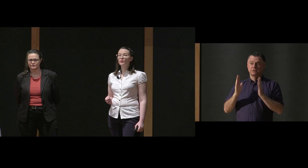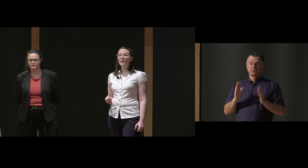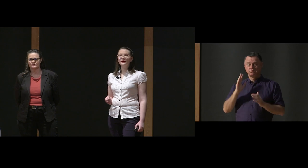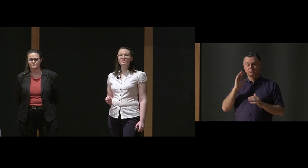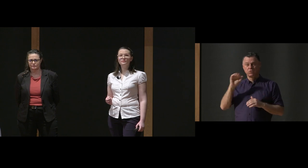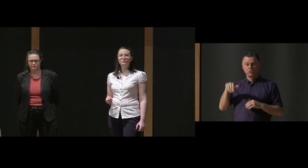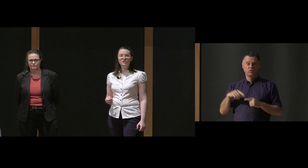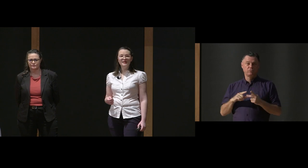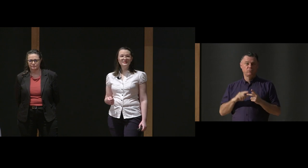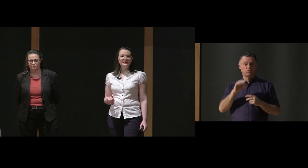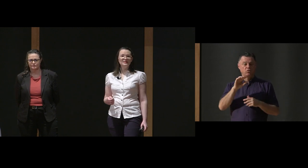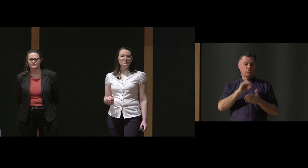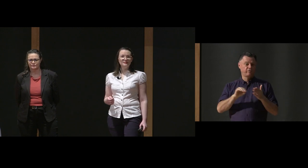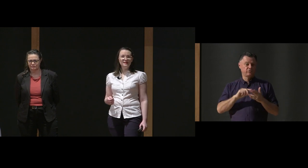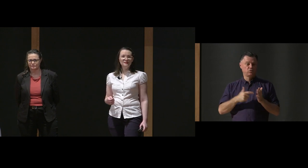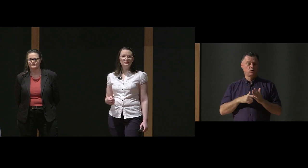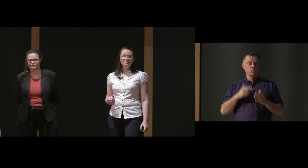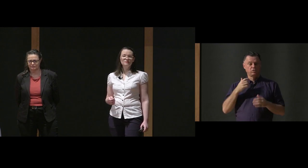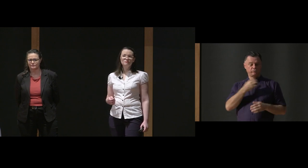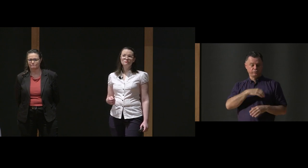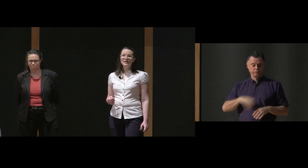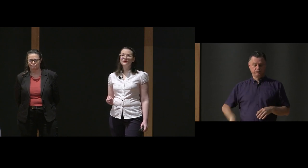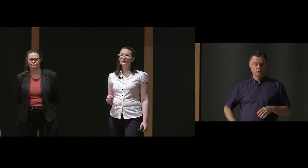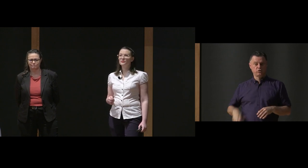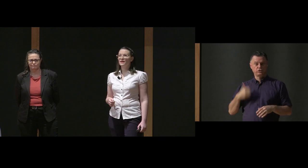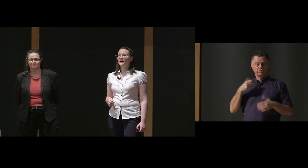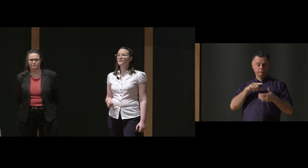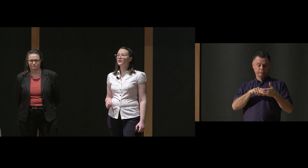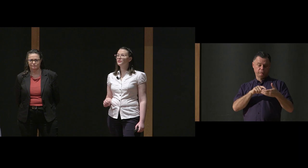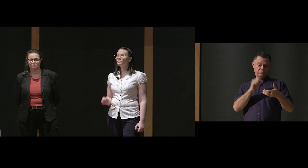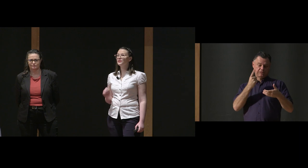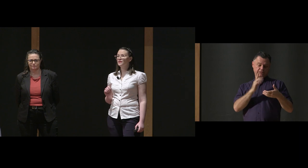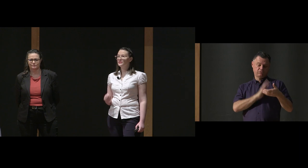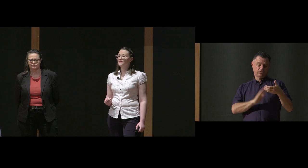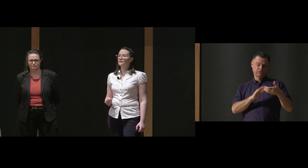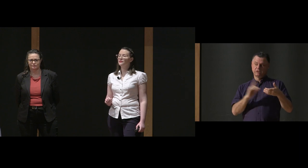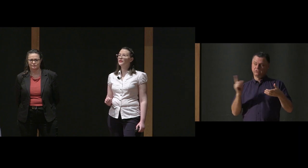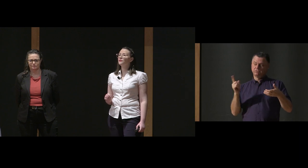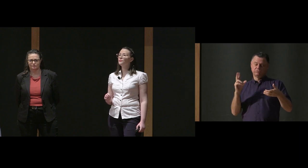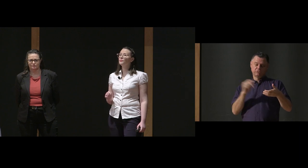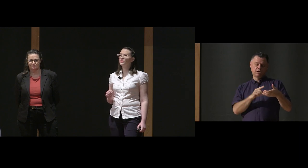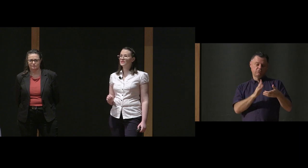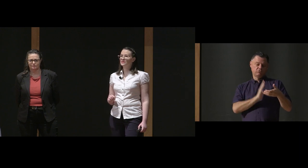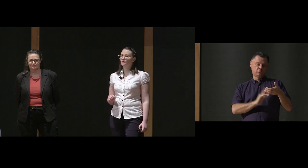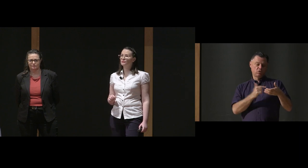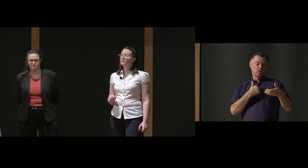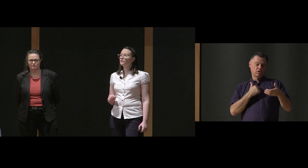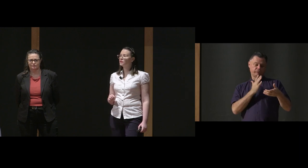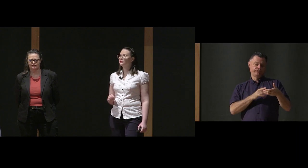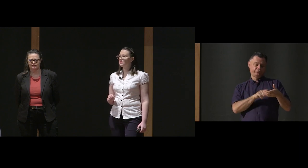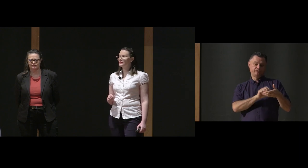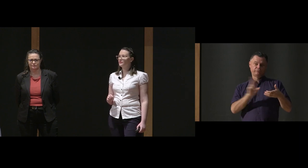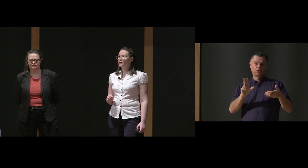or your pocket, which understands Auslan, that could help to make life a little bit easier and a little bit more accessible